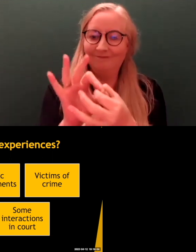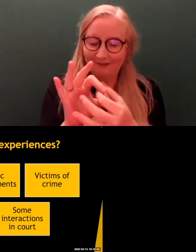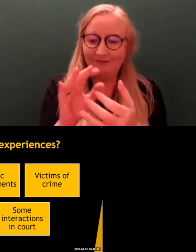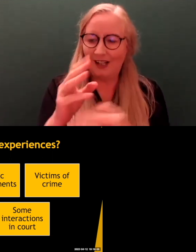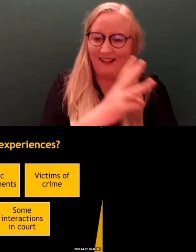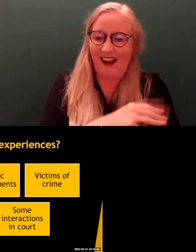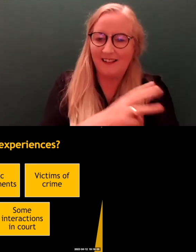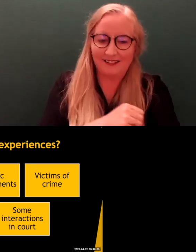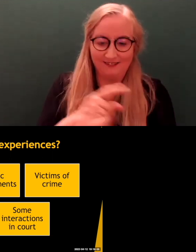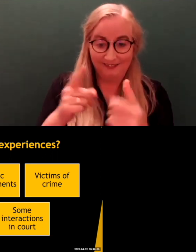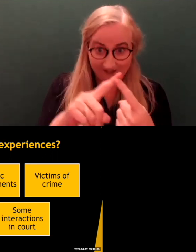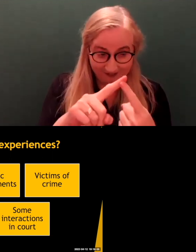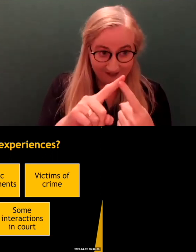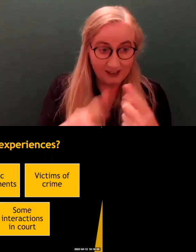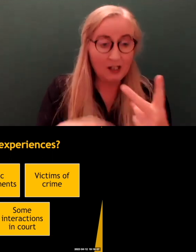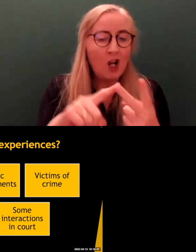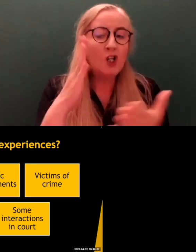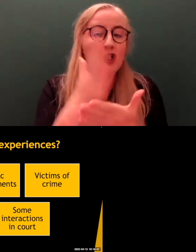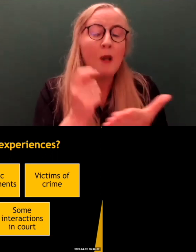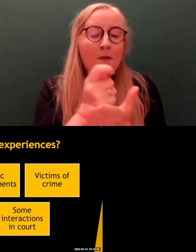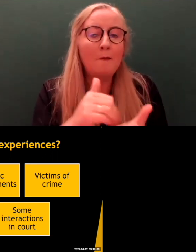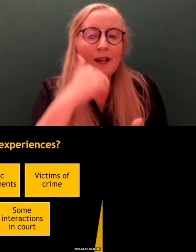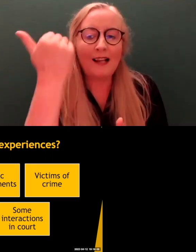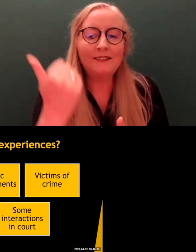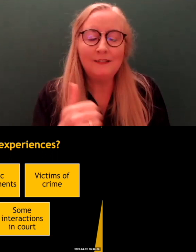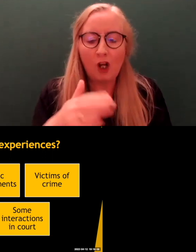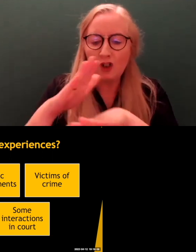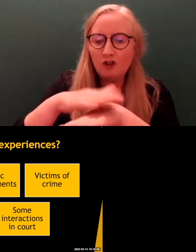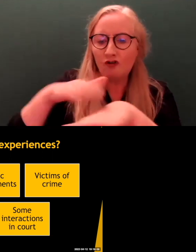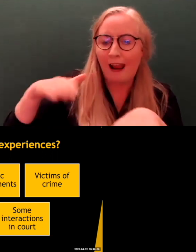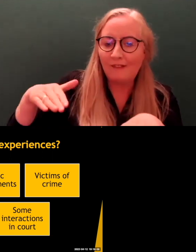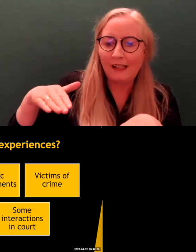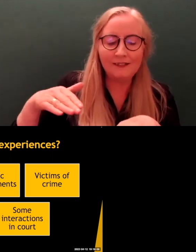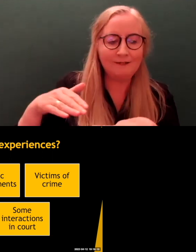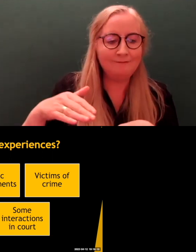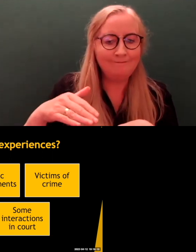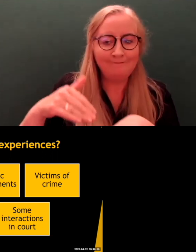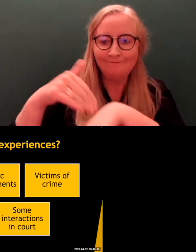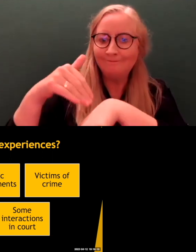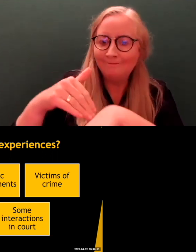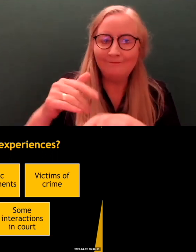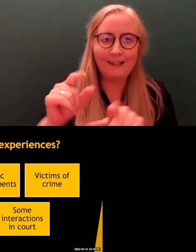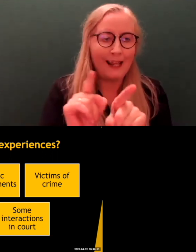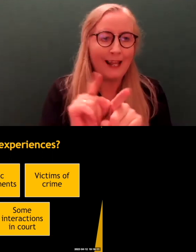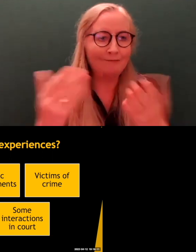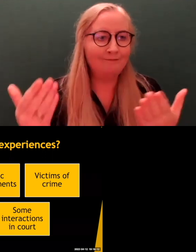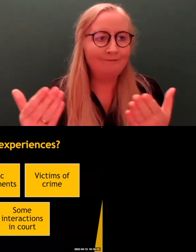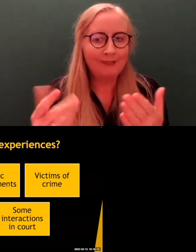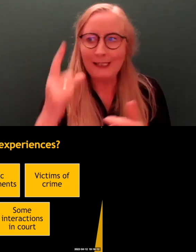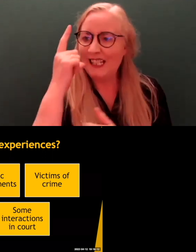that way. Sometimes it was, like, experience, or traffic infringements, like, say, speeding, or maybe making